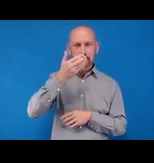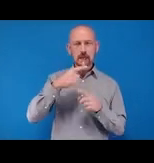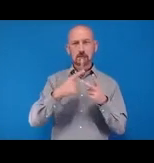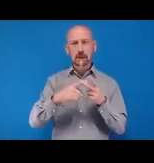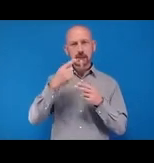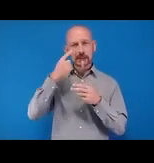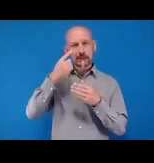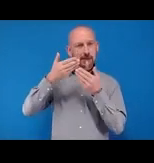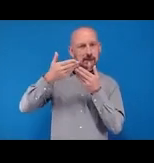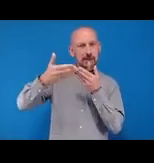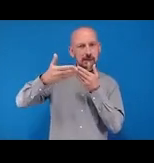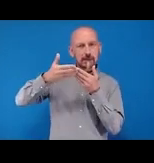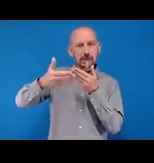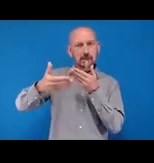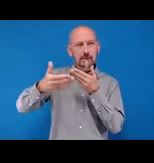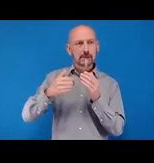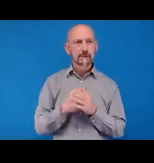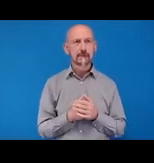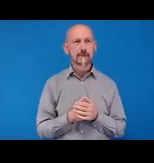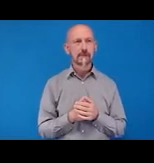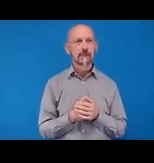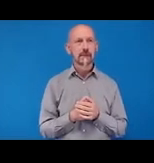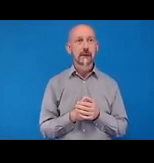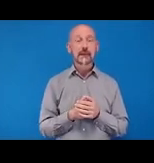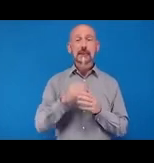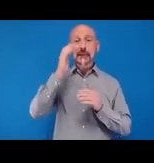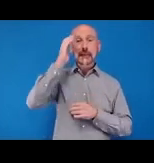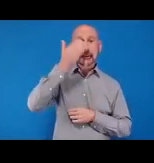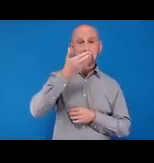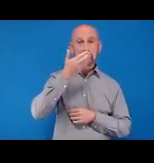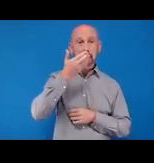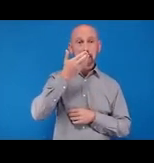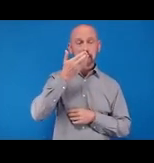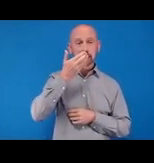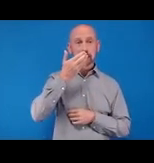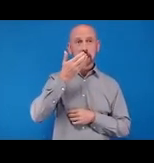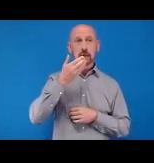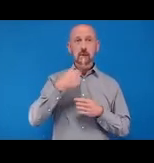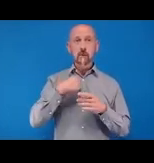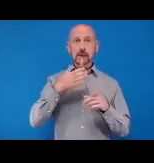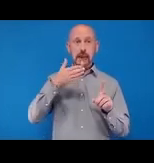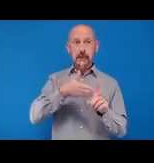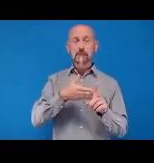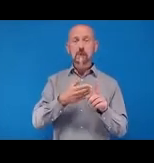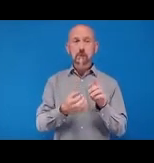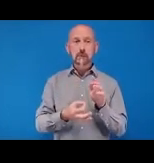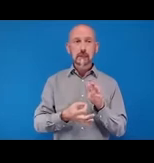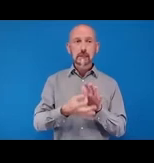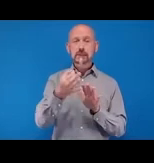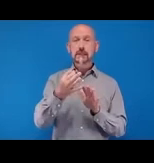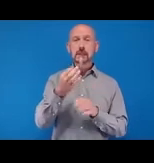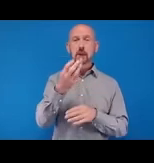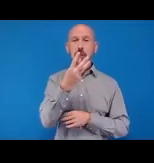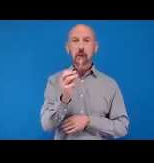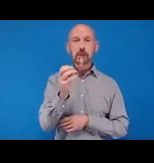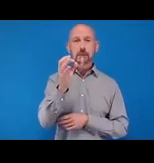On cataract, we would like to increase 30% in effective coverage